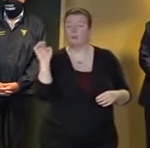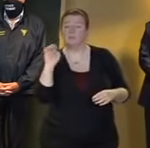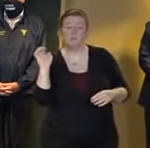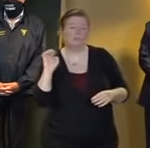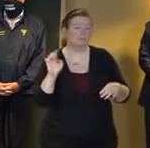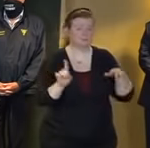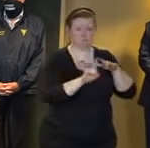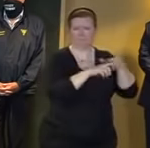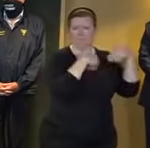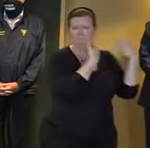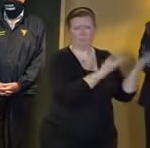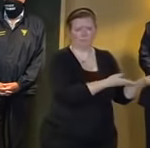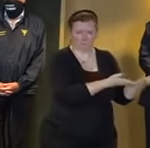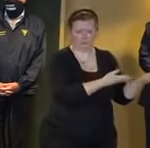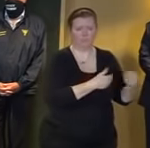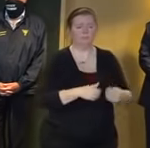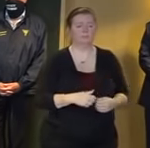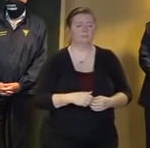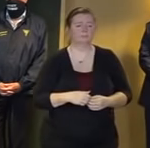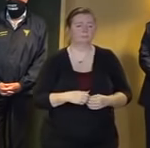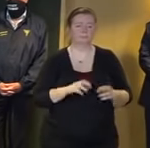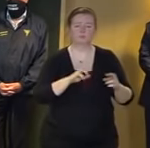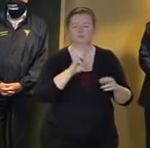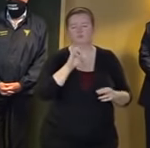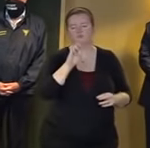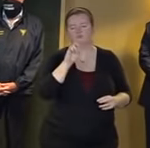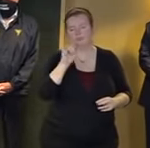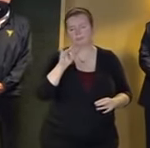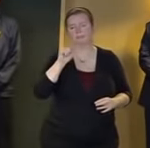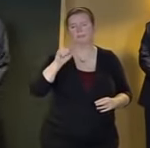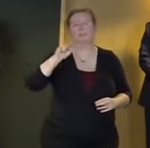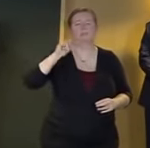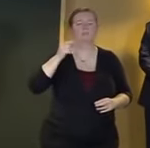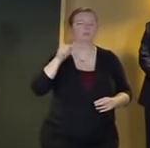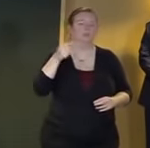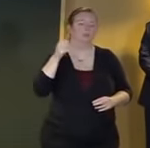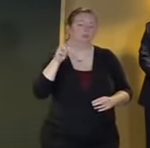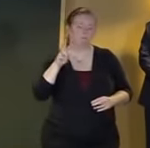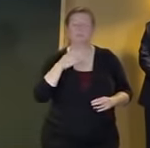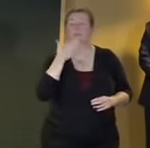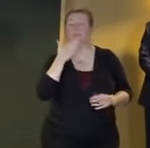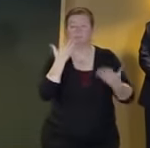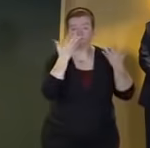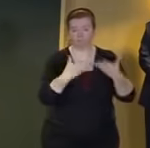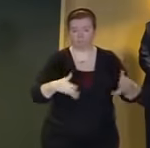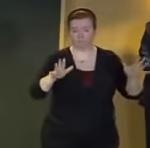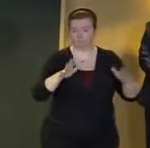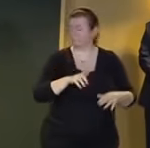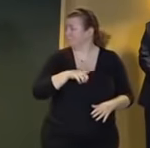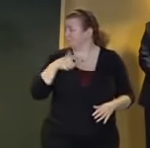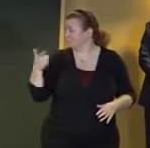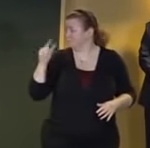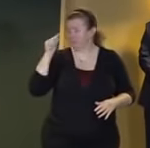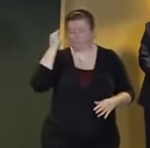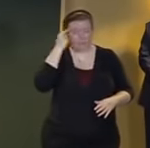weather event but that's ready.nj.gov. Thanks Gov. Pat, thank you.